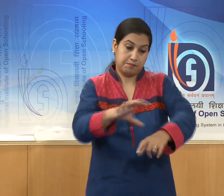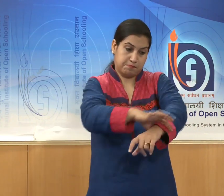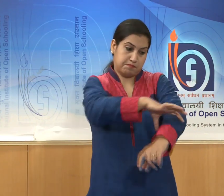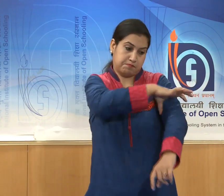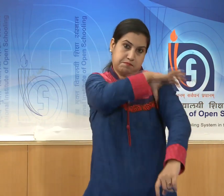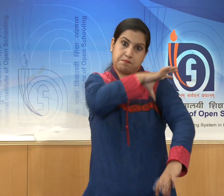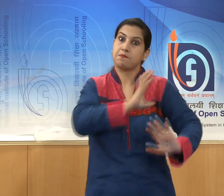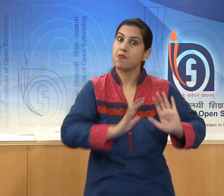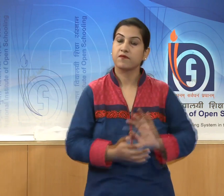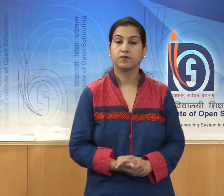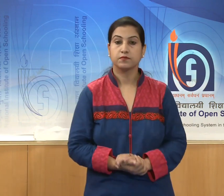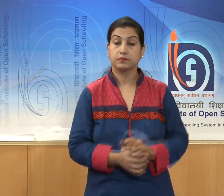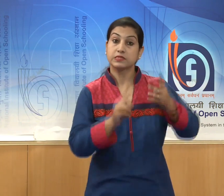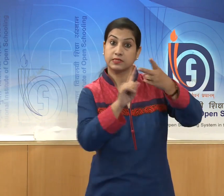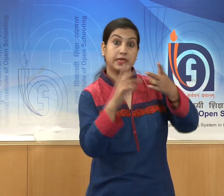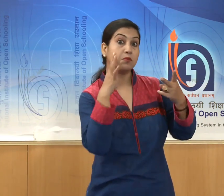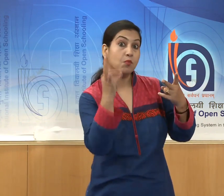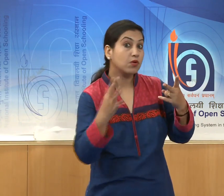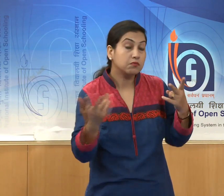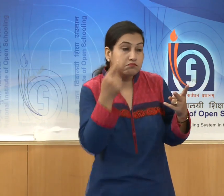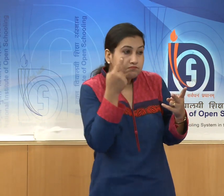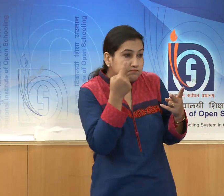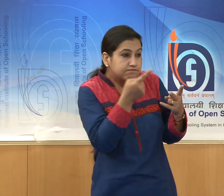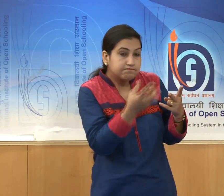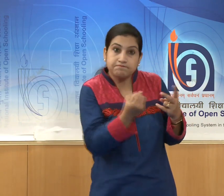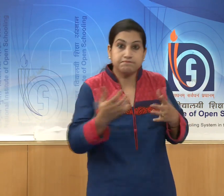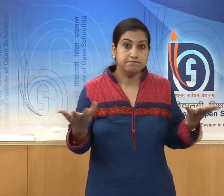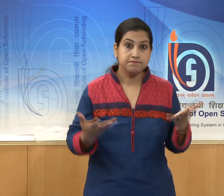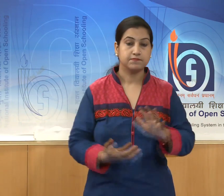Second important thing to notice is the hair style.